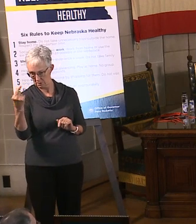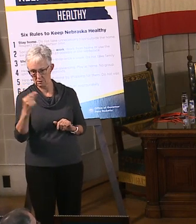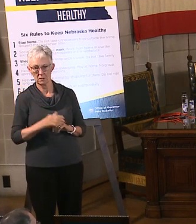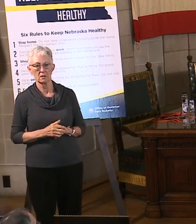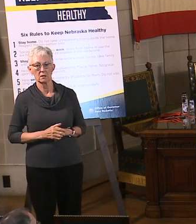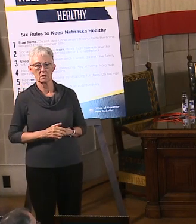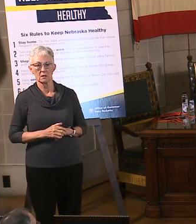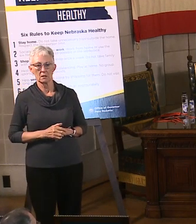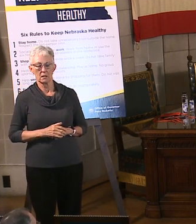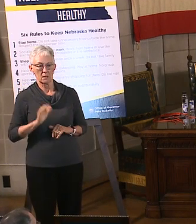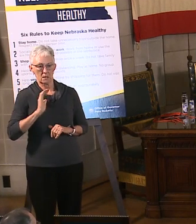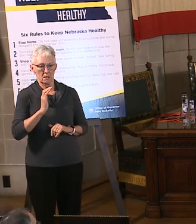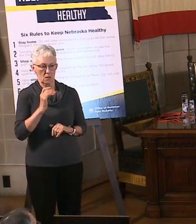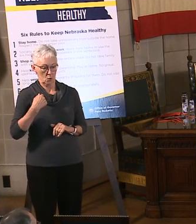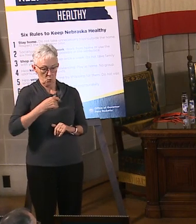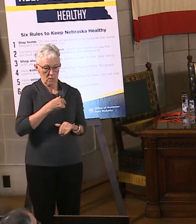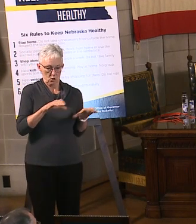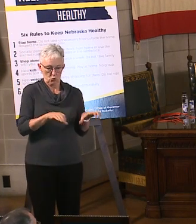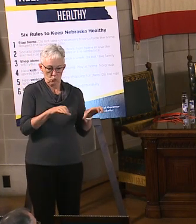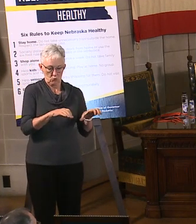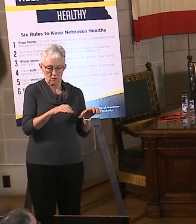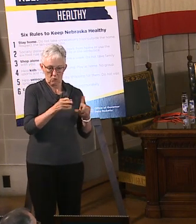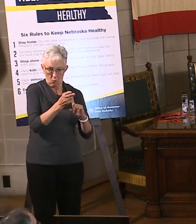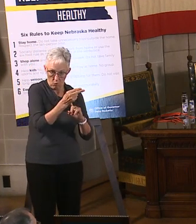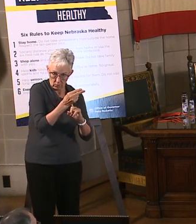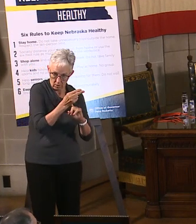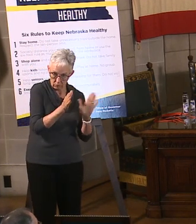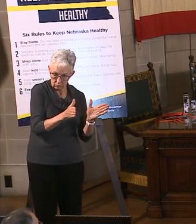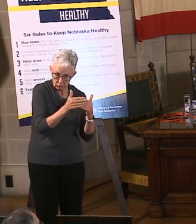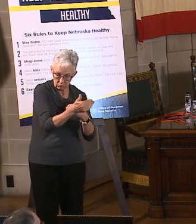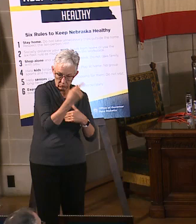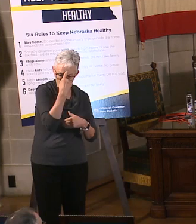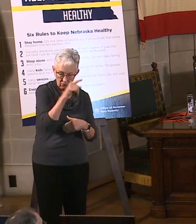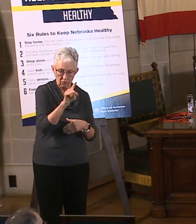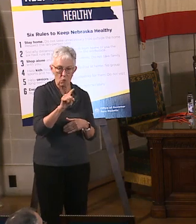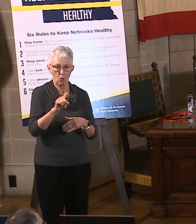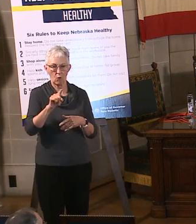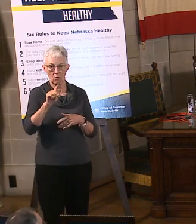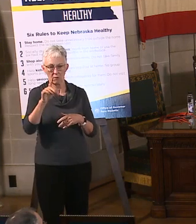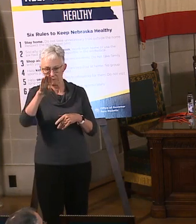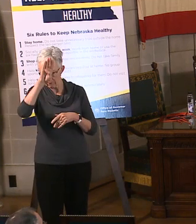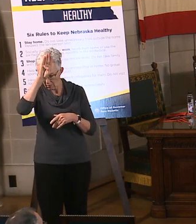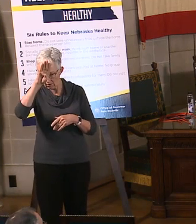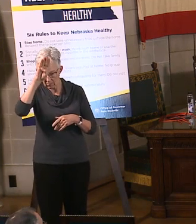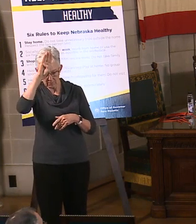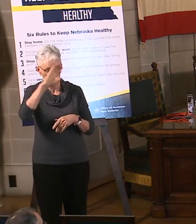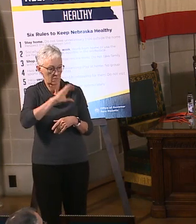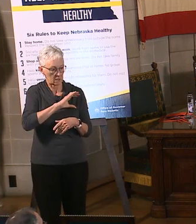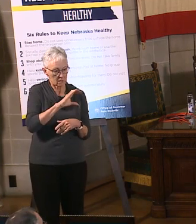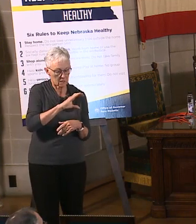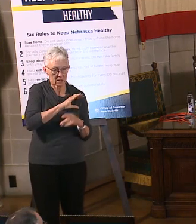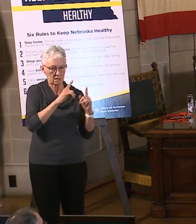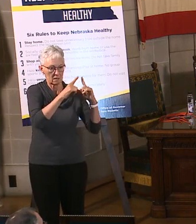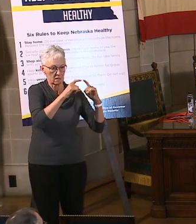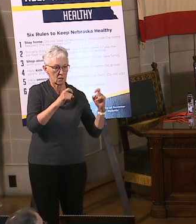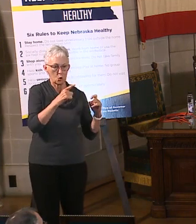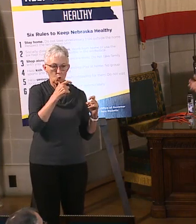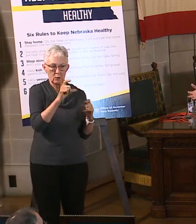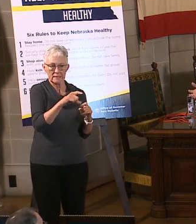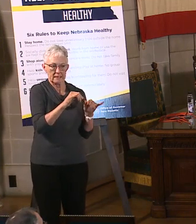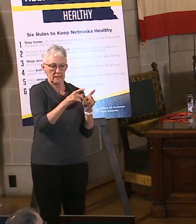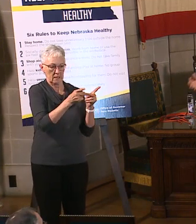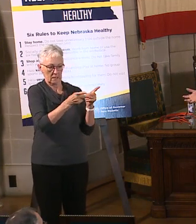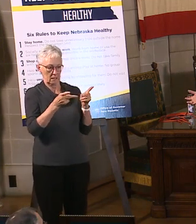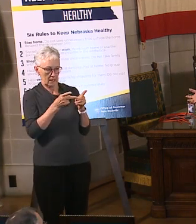Project. We do hotel rooms for first responders and healthcare workers who maybe want to make sure they're not carrying the virus home or